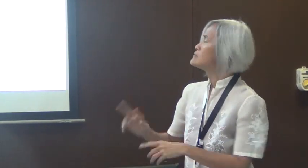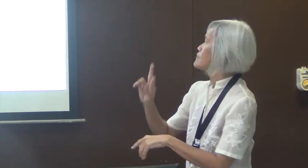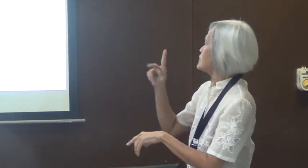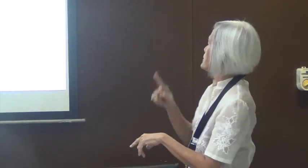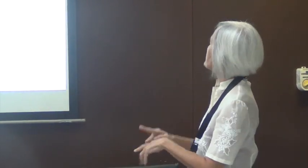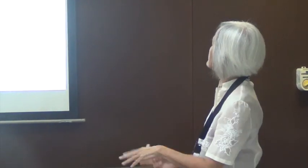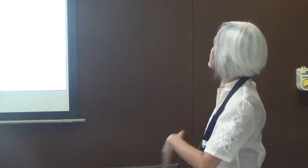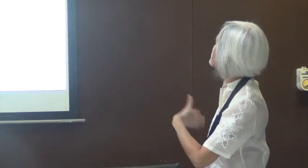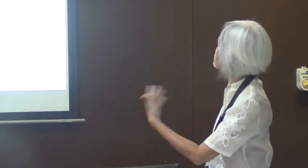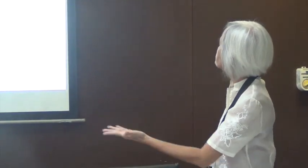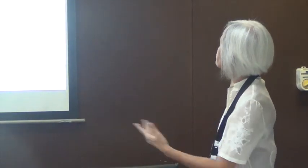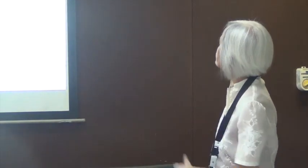influence.